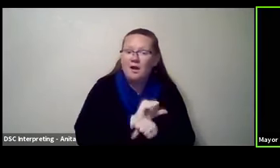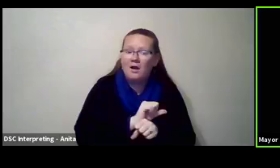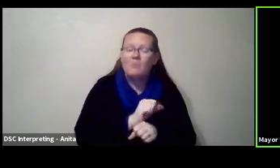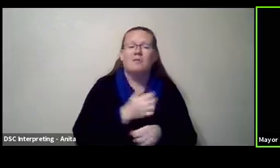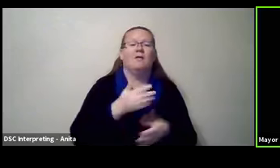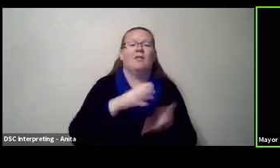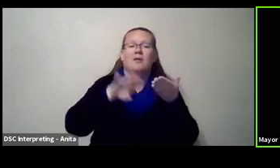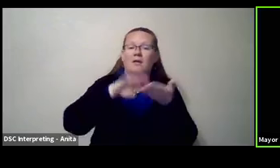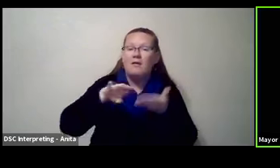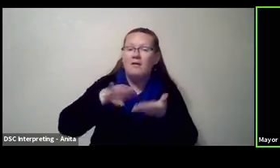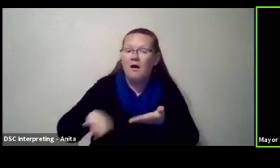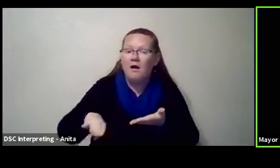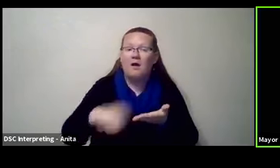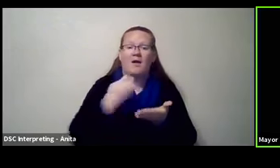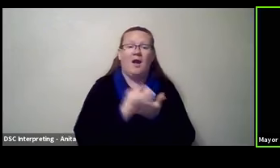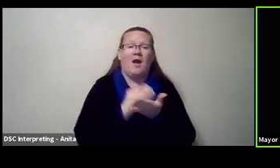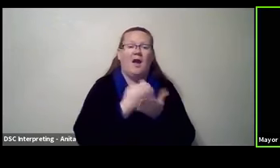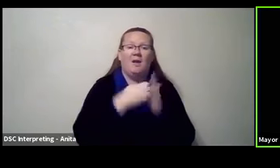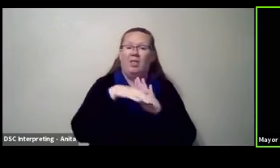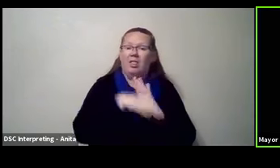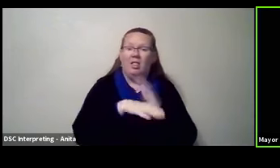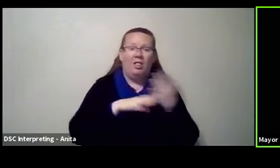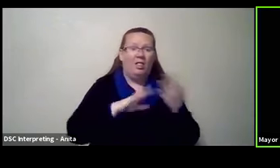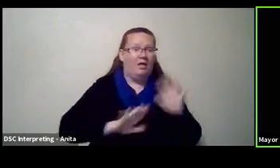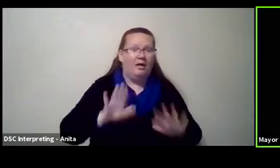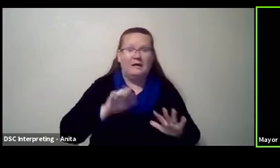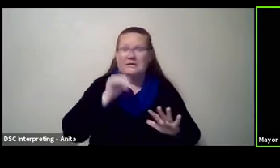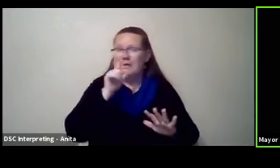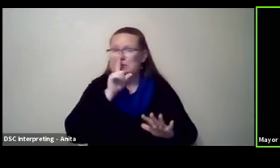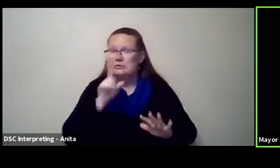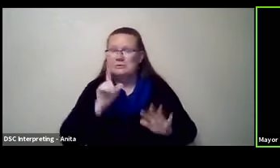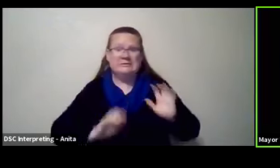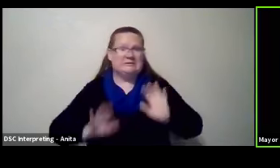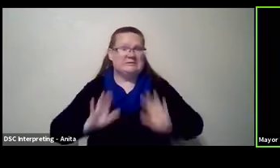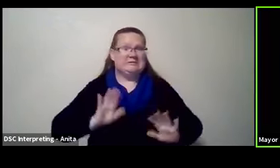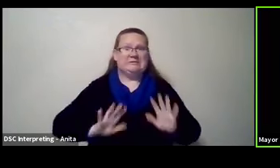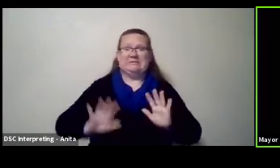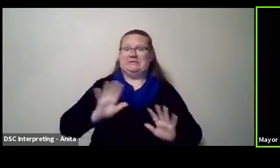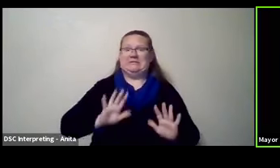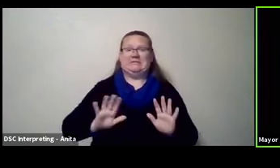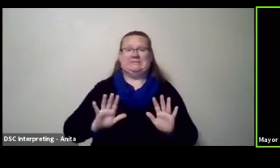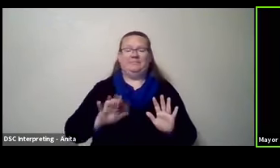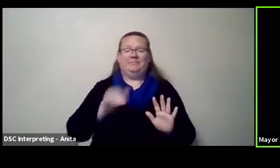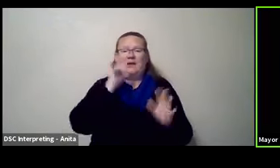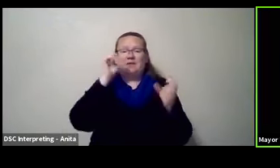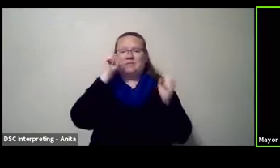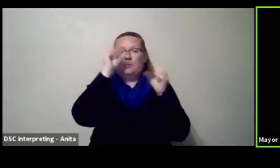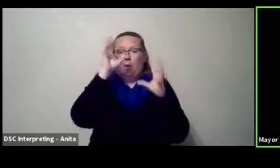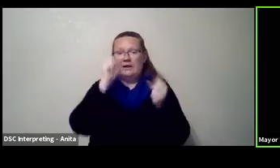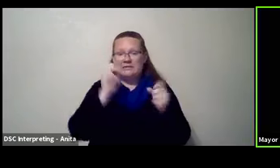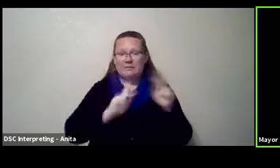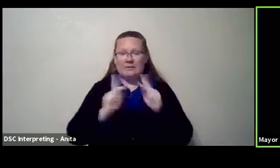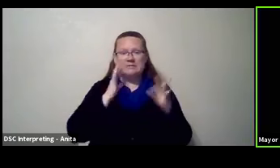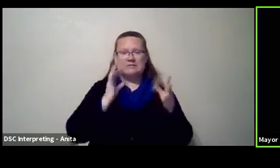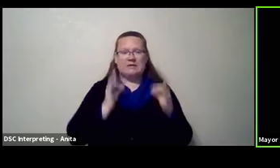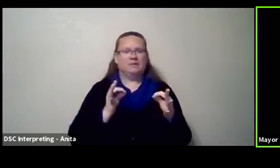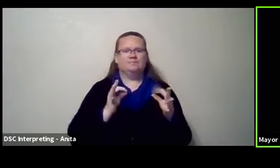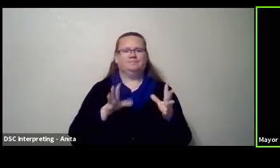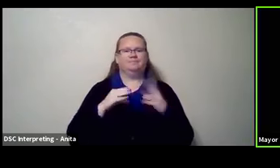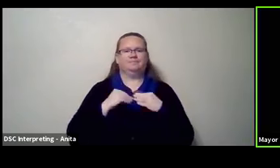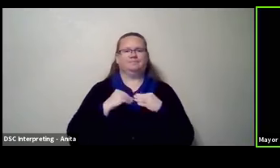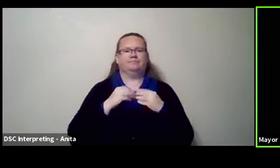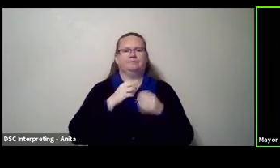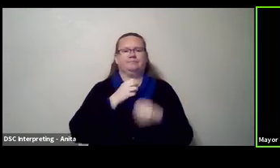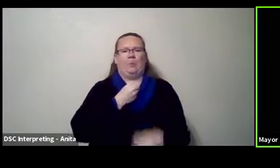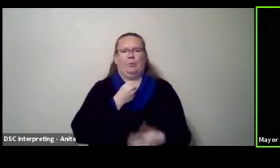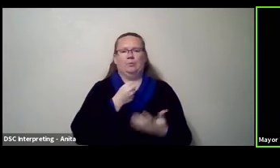uncertainty and it makes all, it's not surprising at all. And, and we absolutely in this,